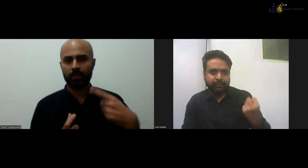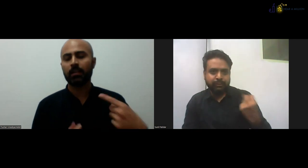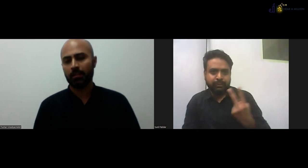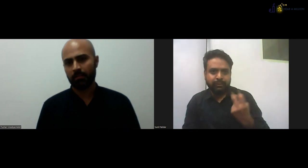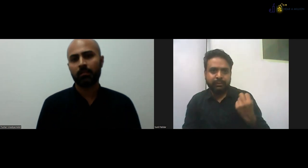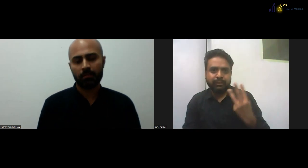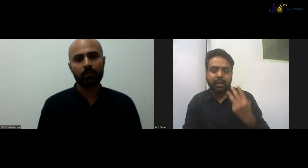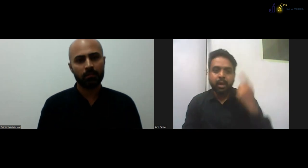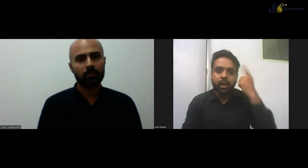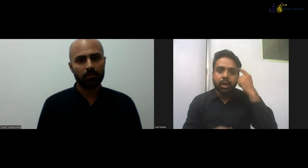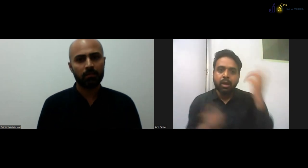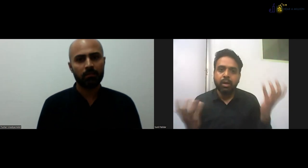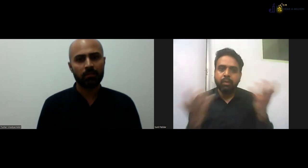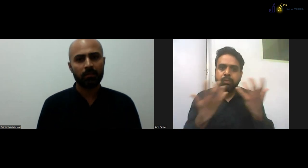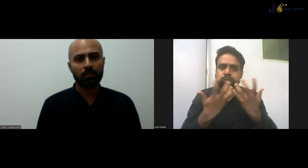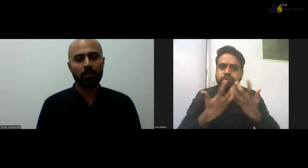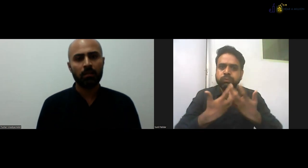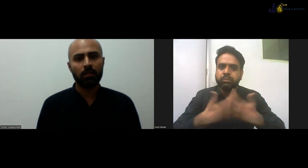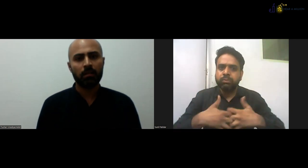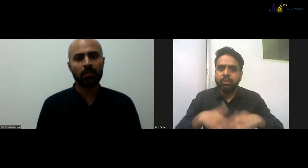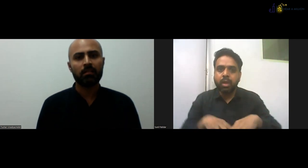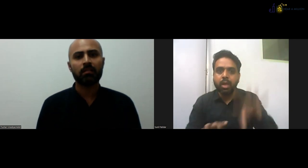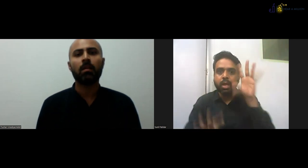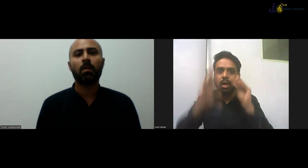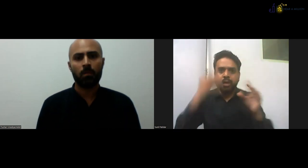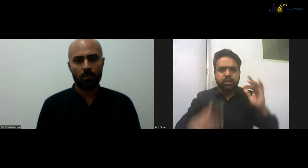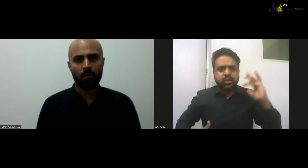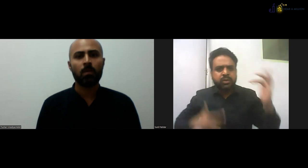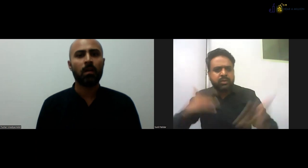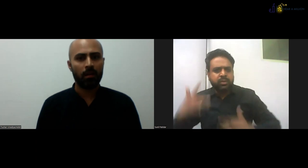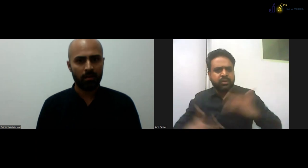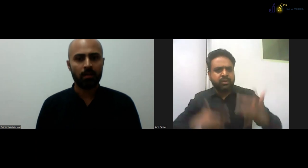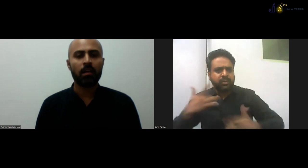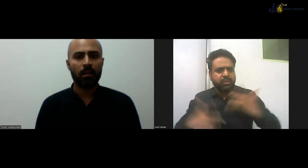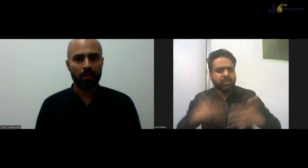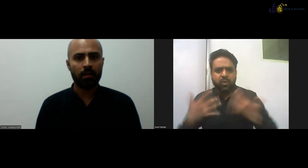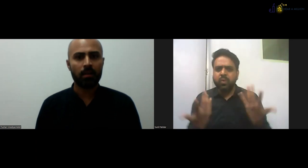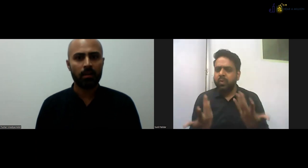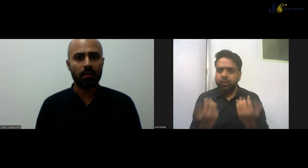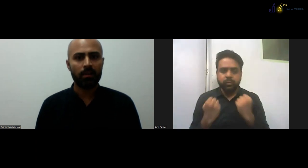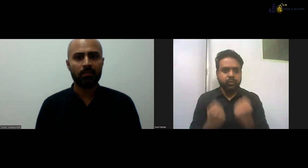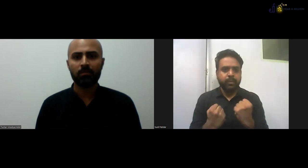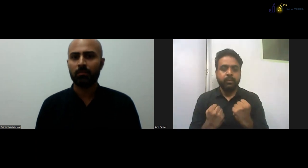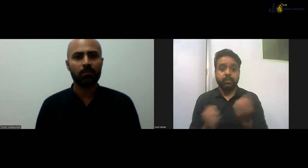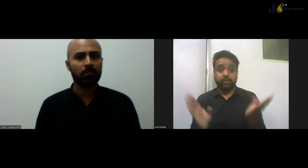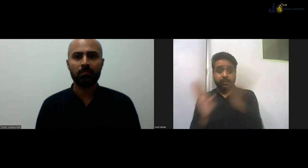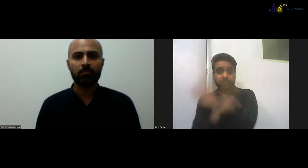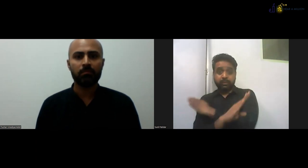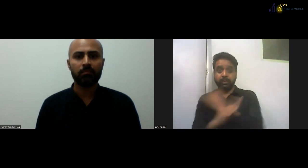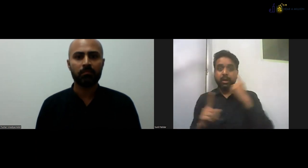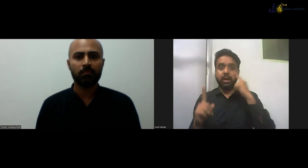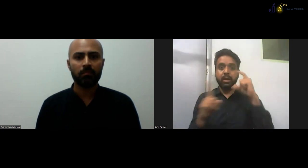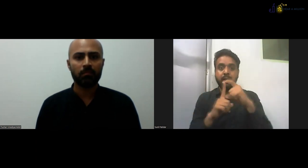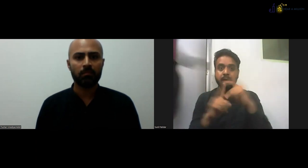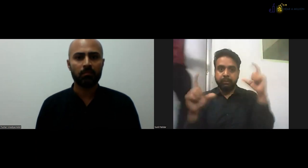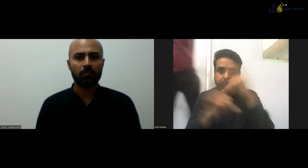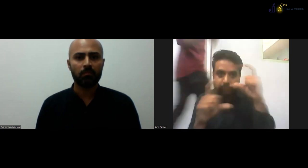with each passing month. It takes time, you know, they start learning. And with then, you know, in the beginning,